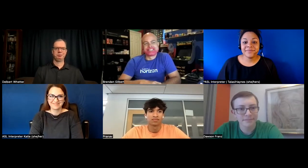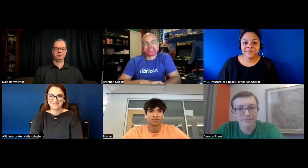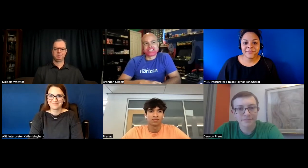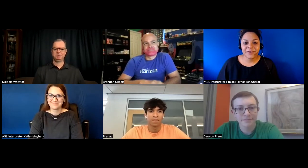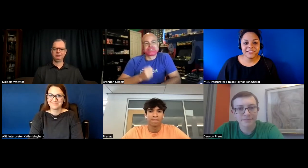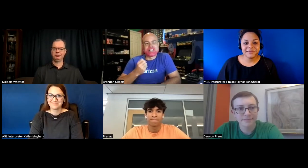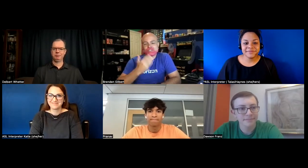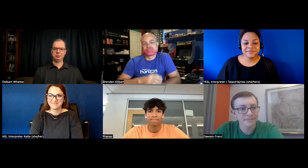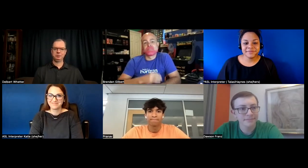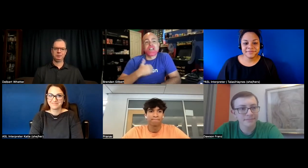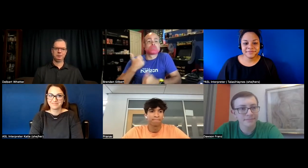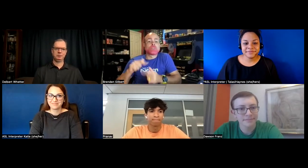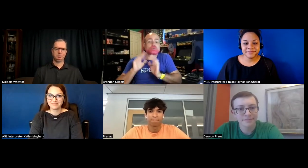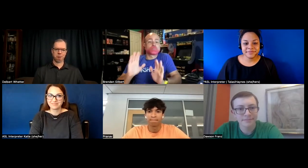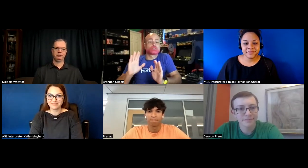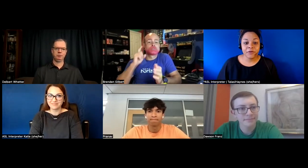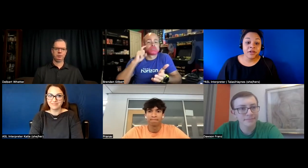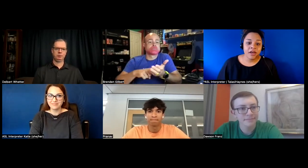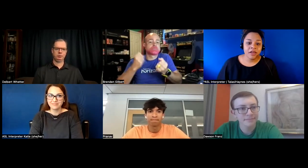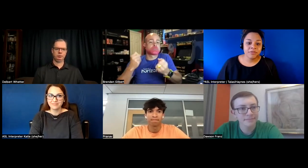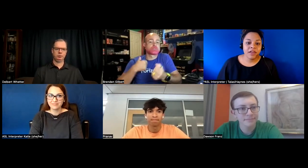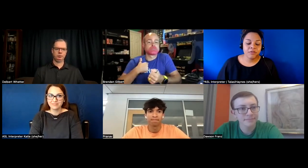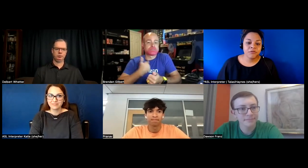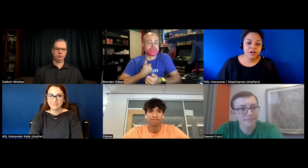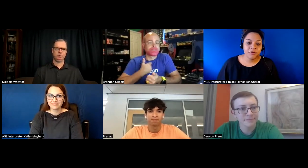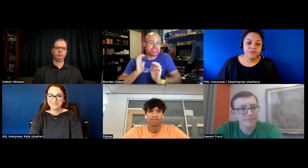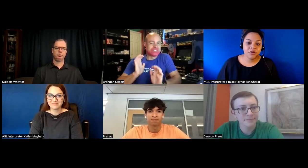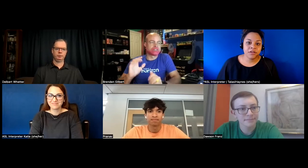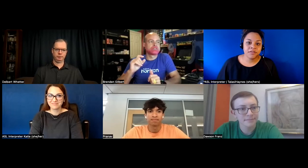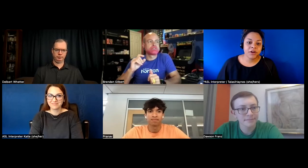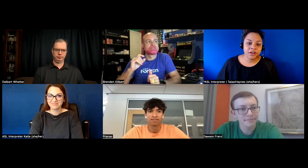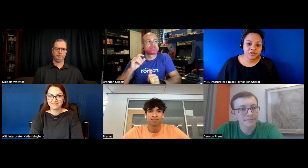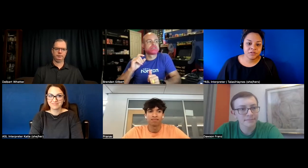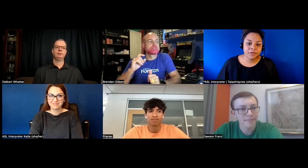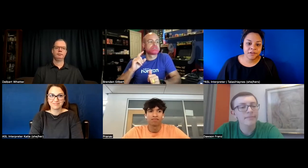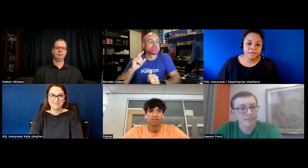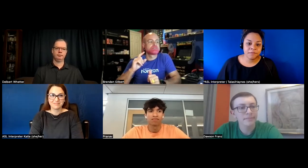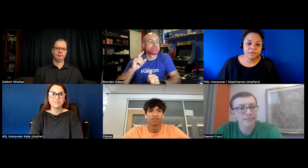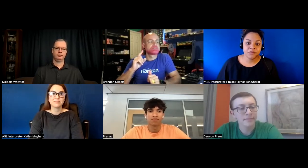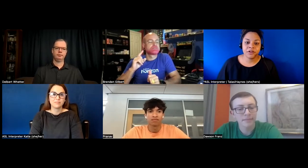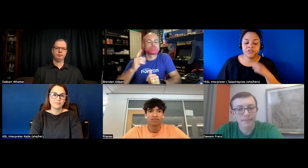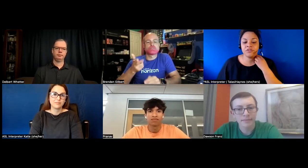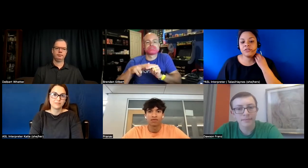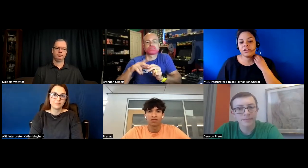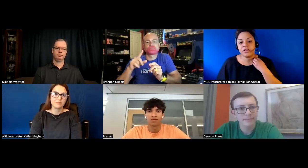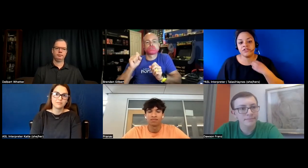go ahead oh um yeah so i'm trying to push uh sign recognition myself sign recognition technology